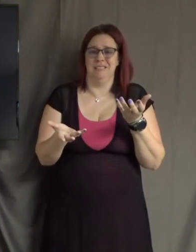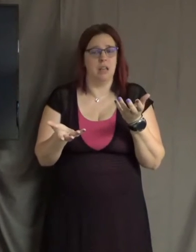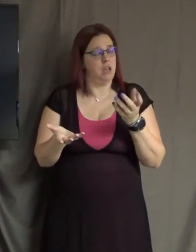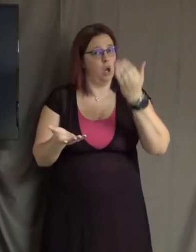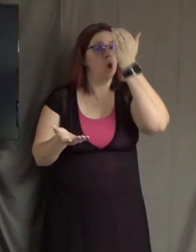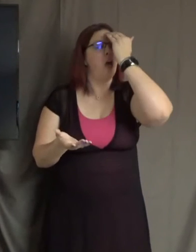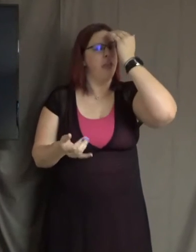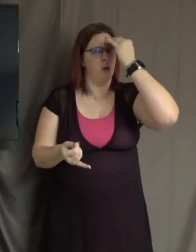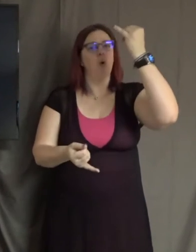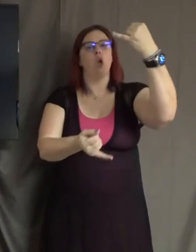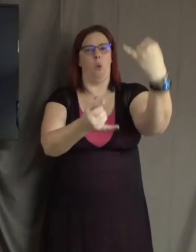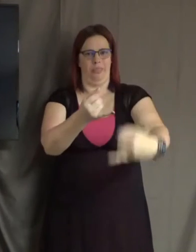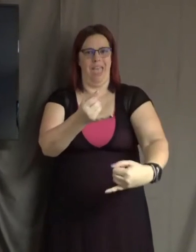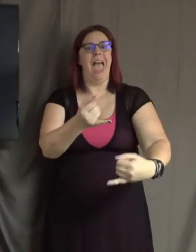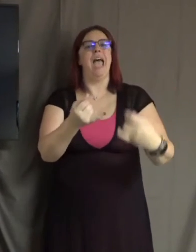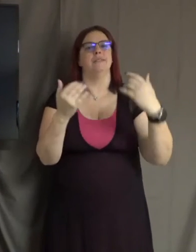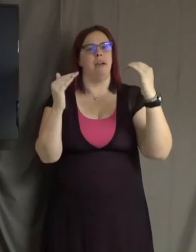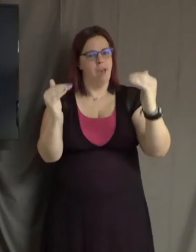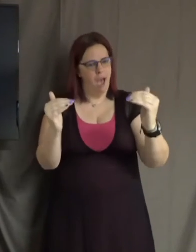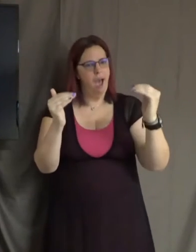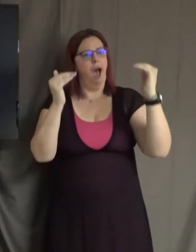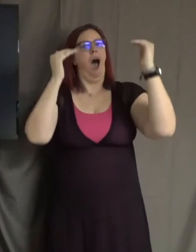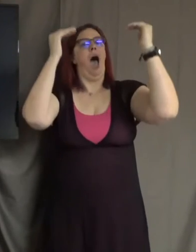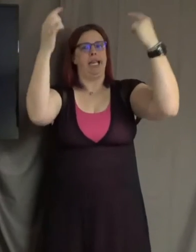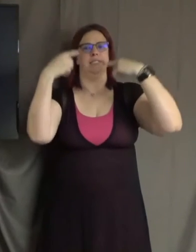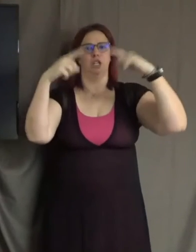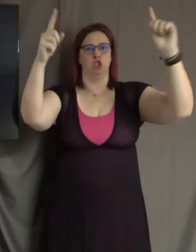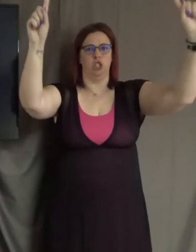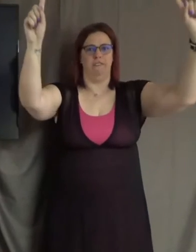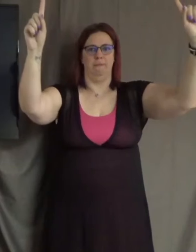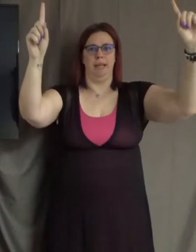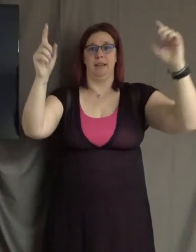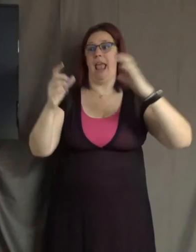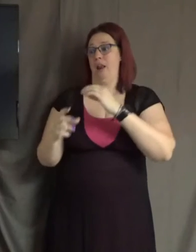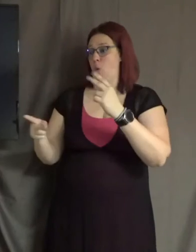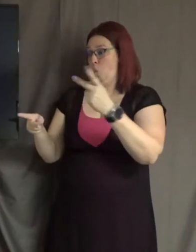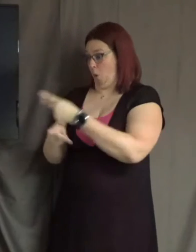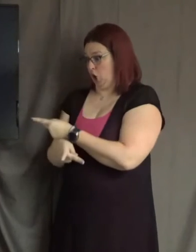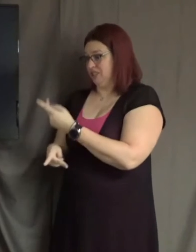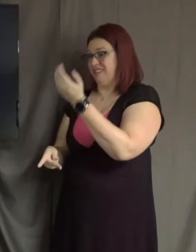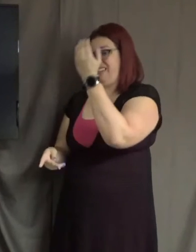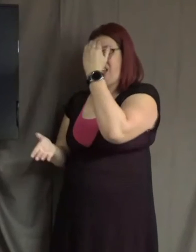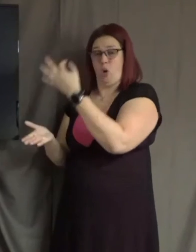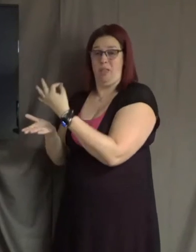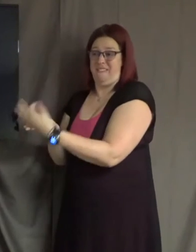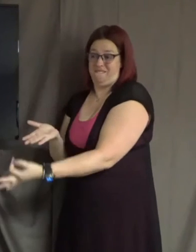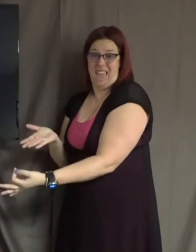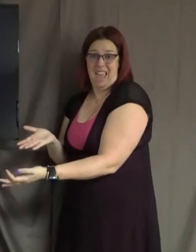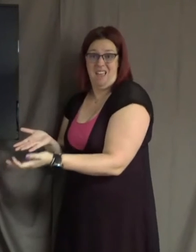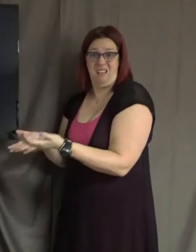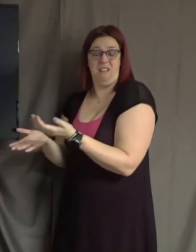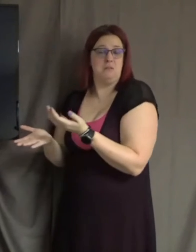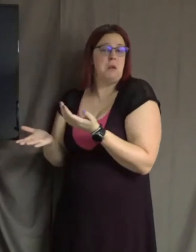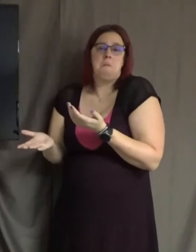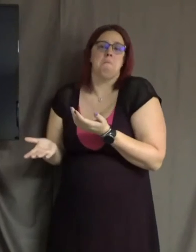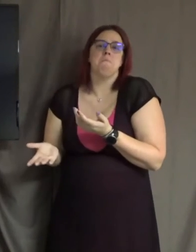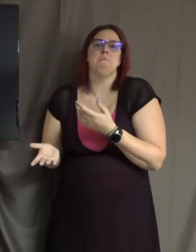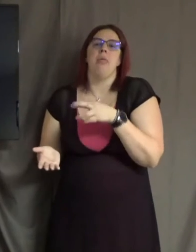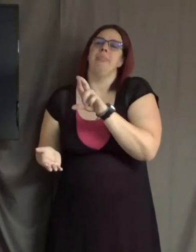and who at worst, if he fails, at least fails while daring greatly so that his place shall never be